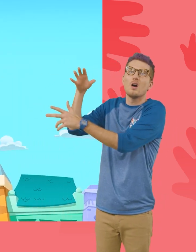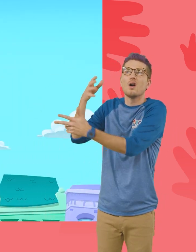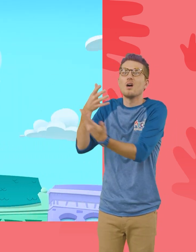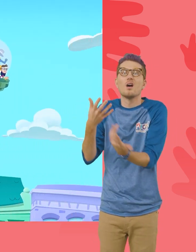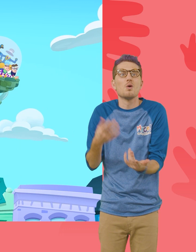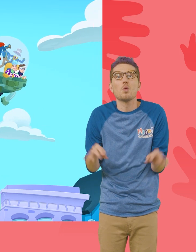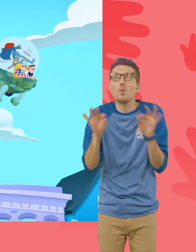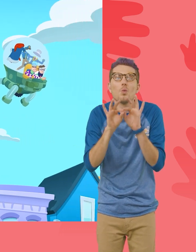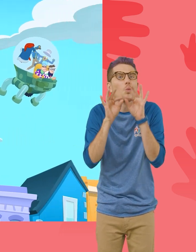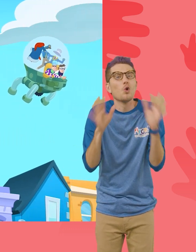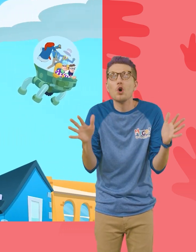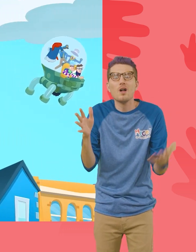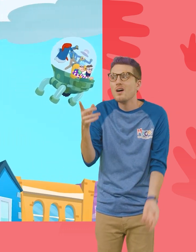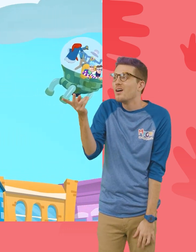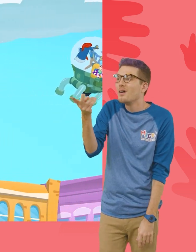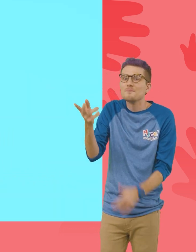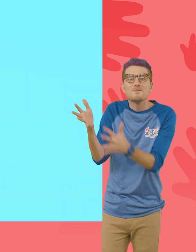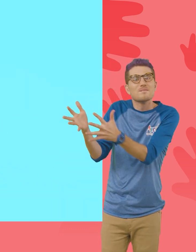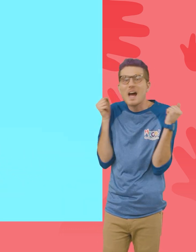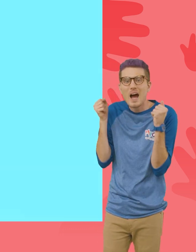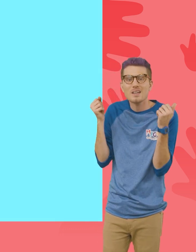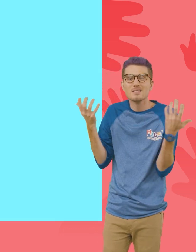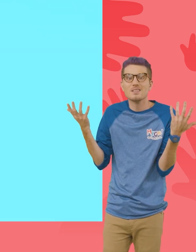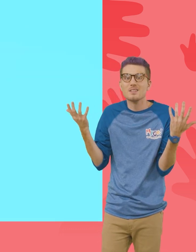It's no use! They are too fast!